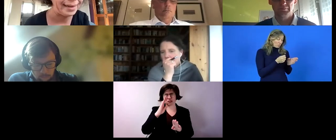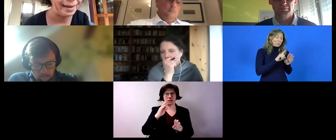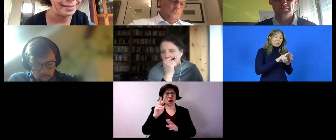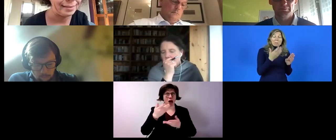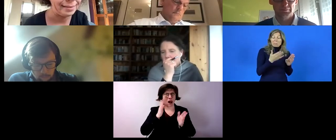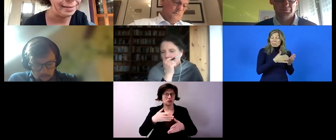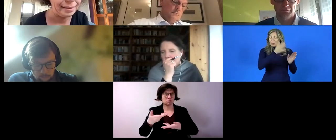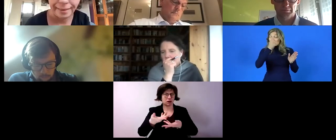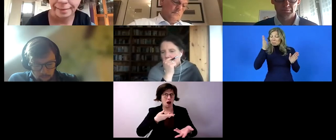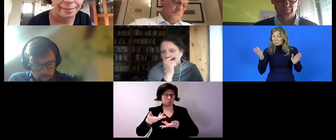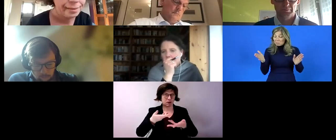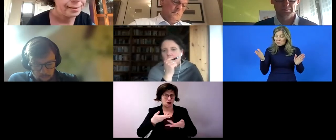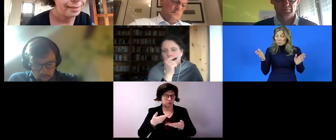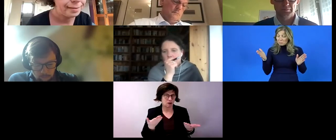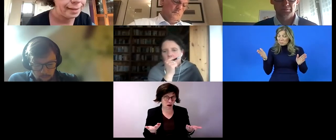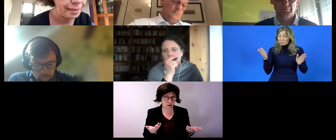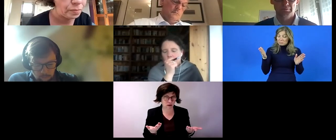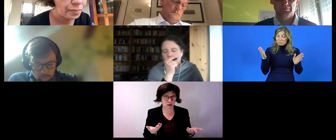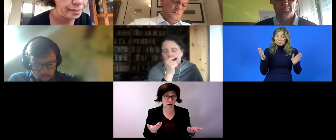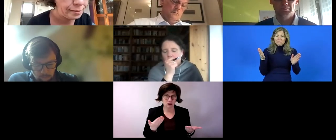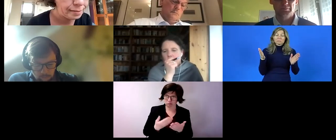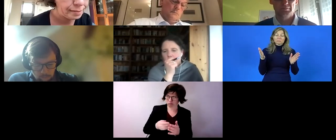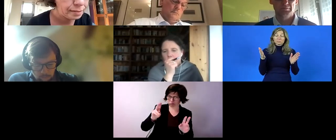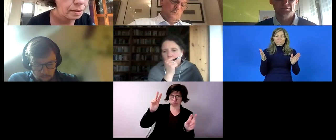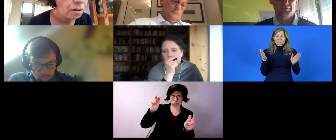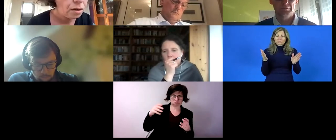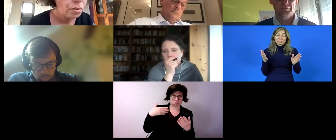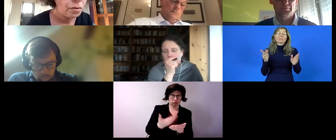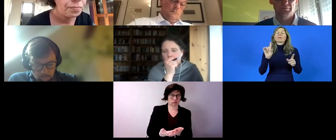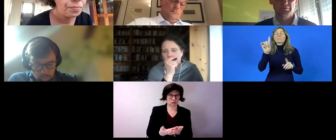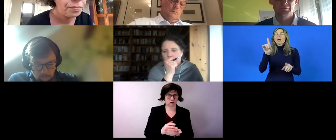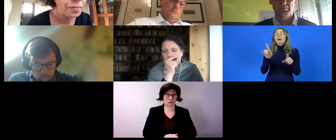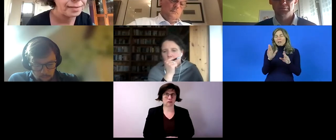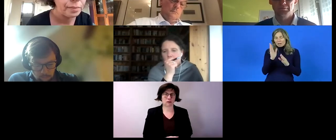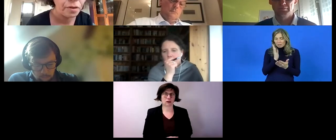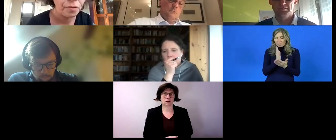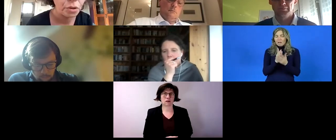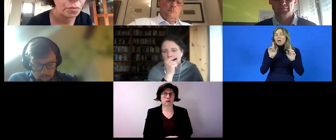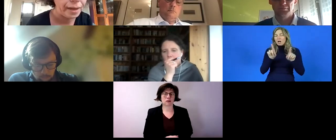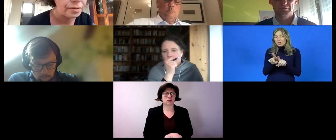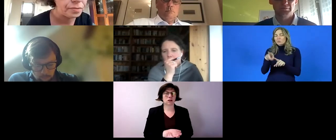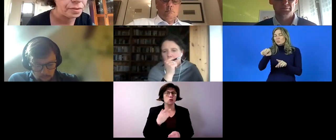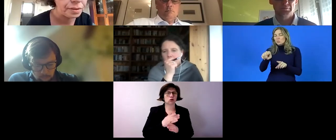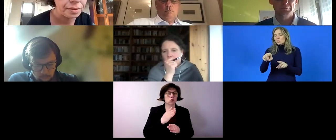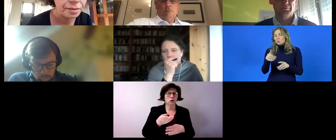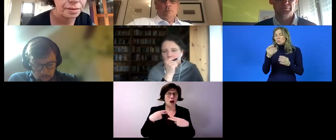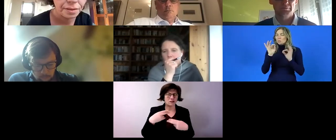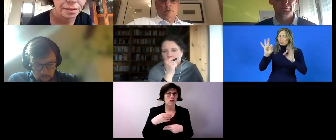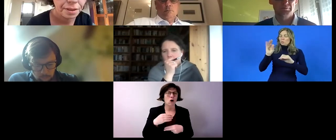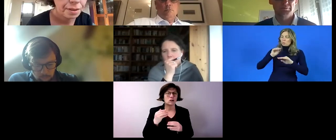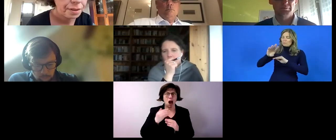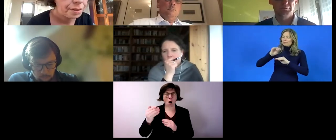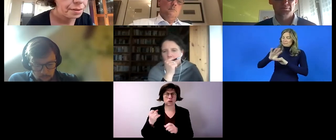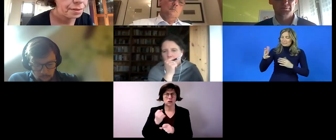budget for work uh solution but we'd also need advice so this is more of a statement not so much a